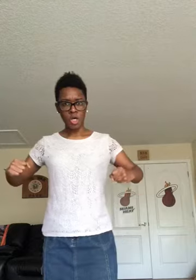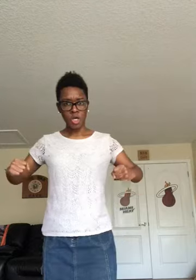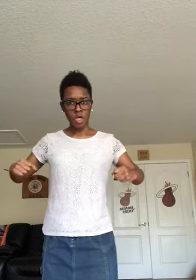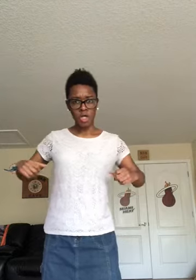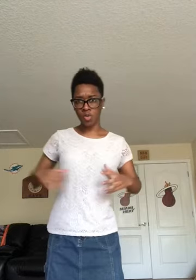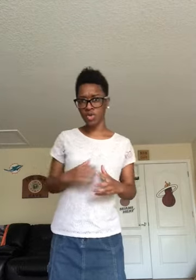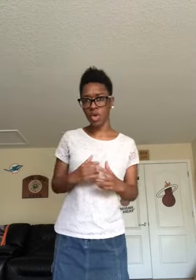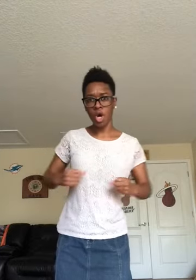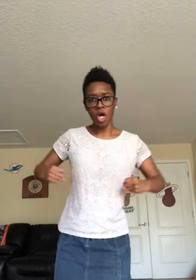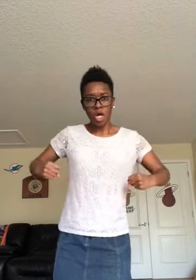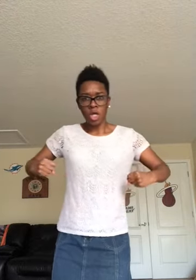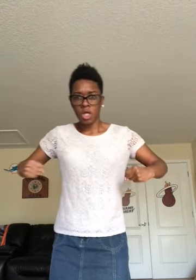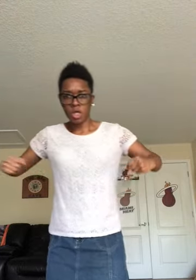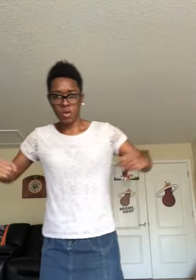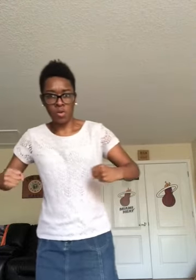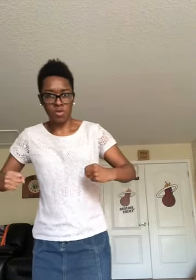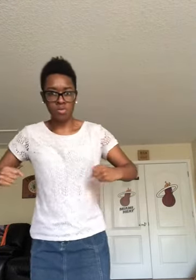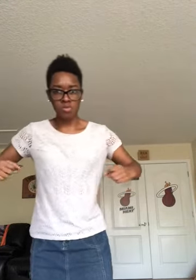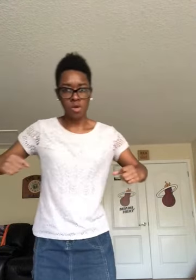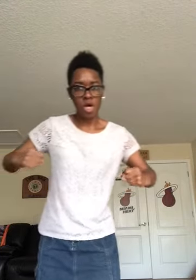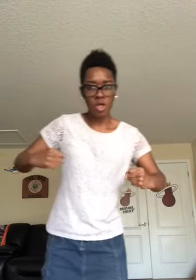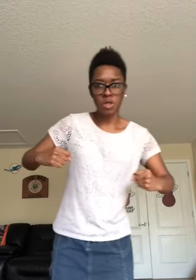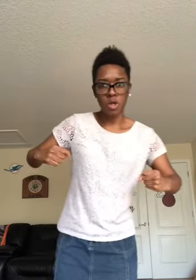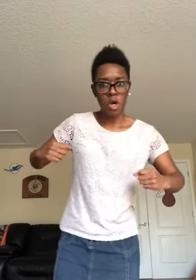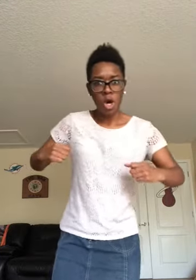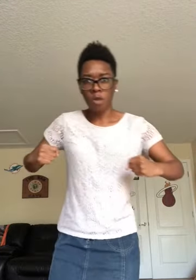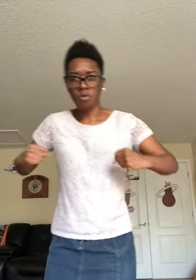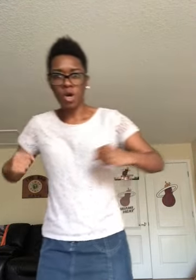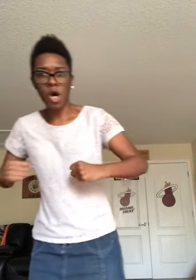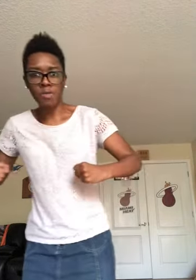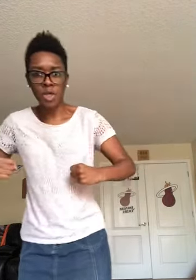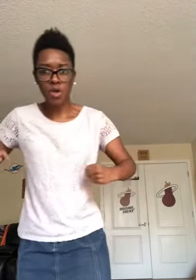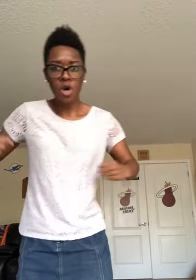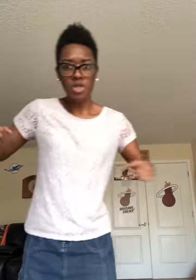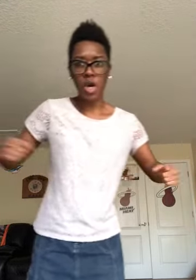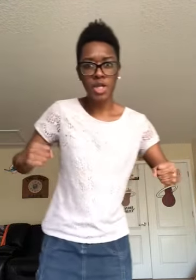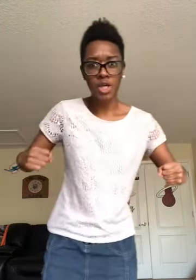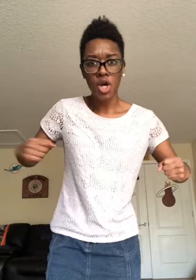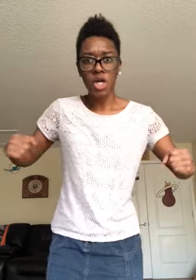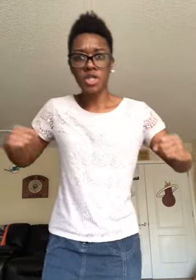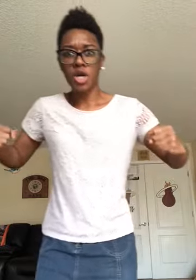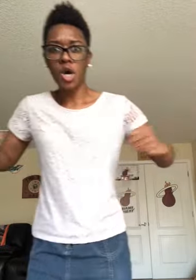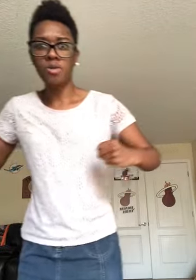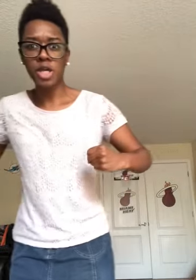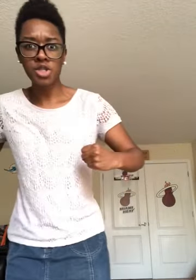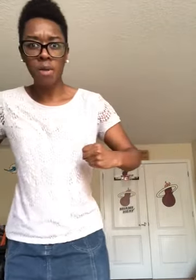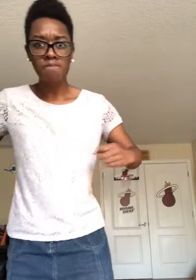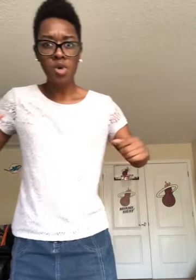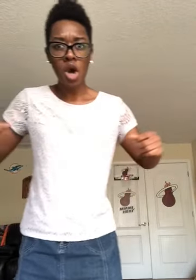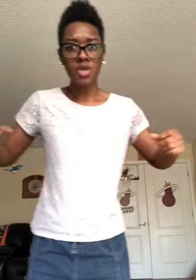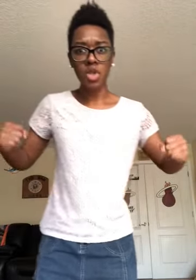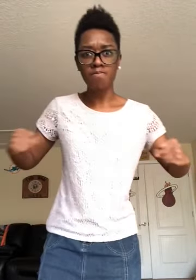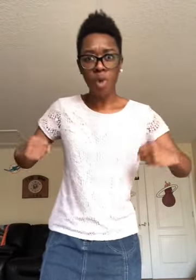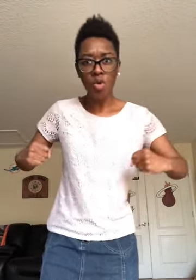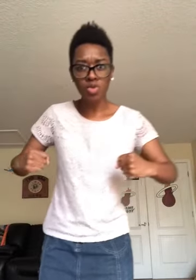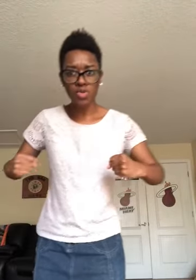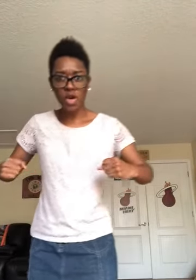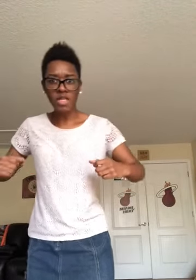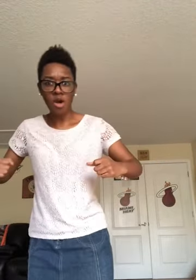It was, it was, I'm here trying to get some, some bones right now.